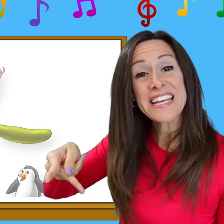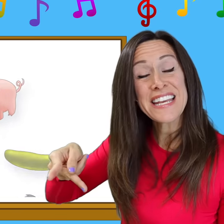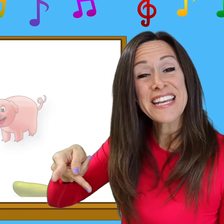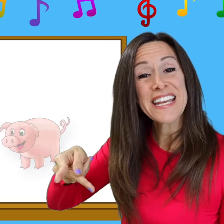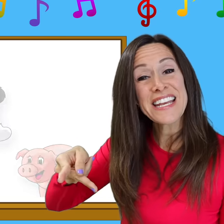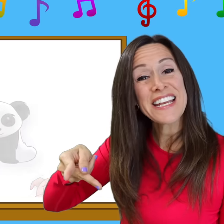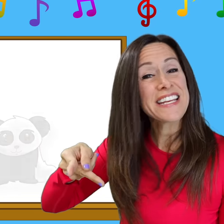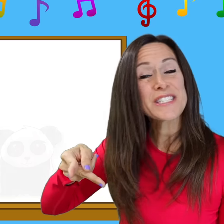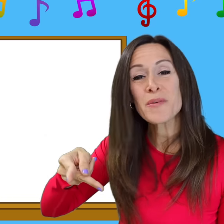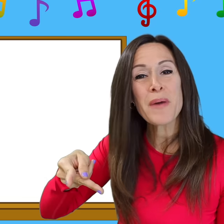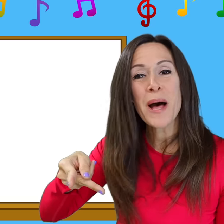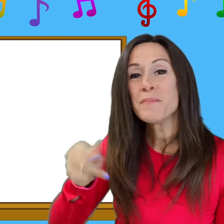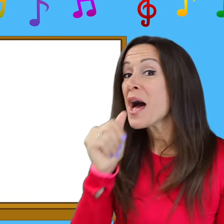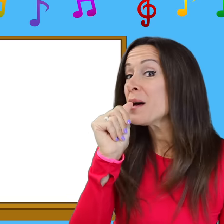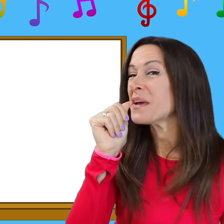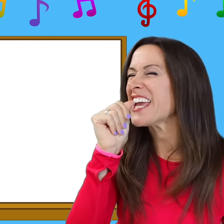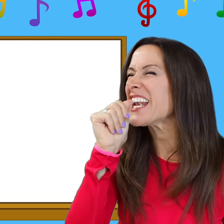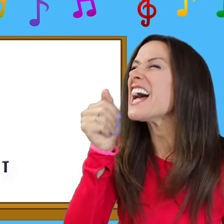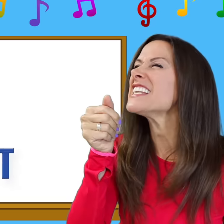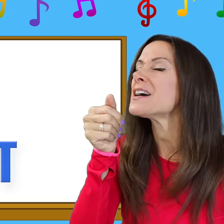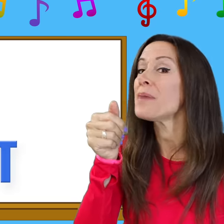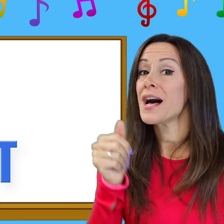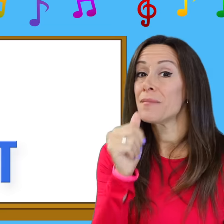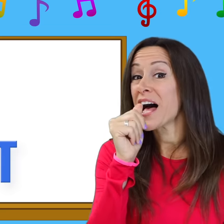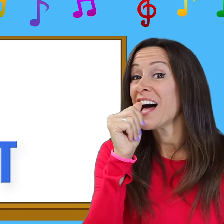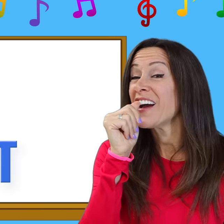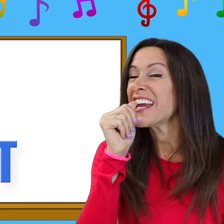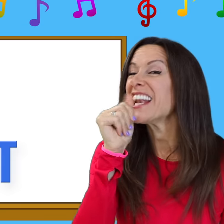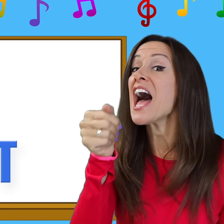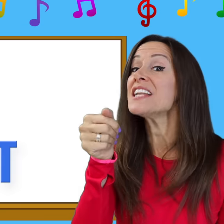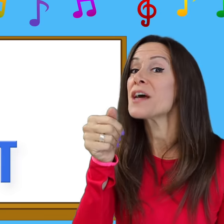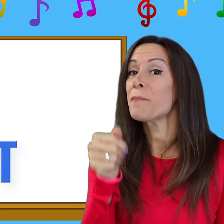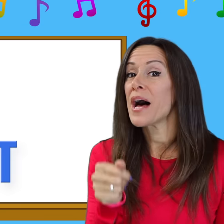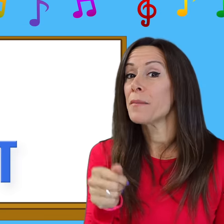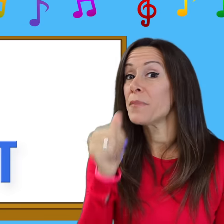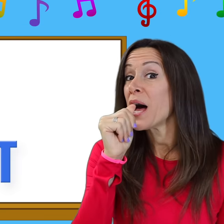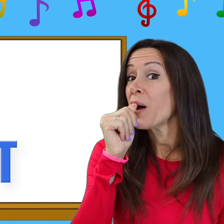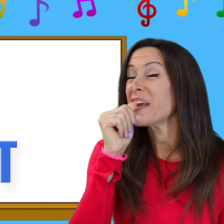is for p-p-peanut, p-p-peanut P